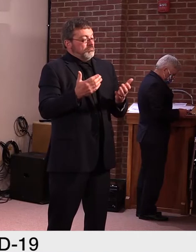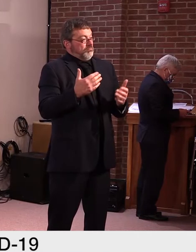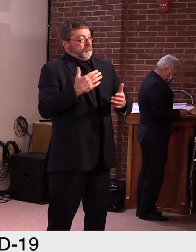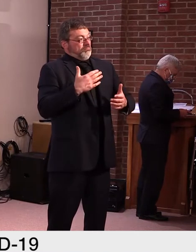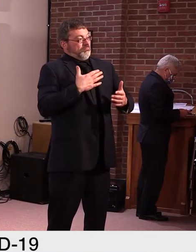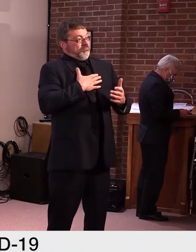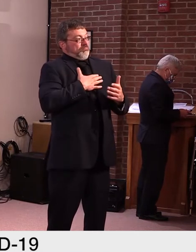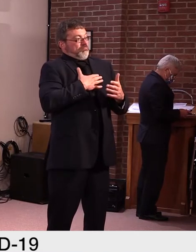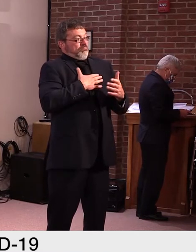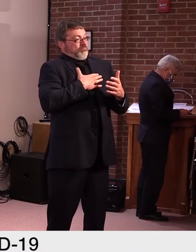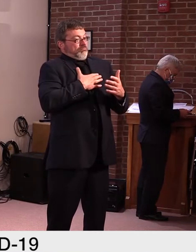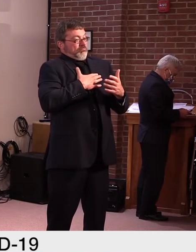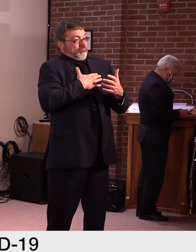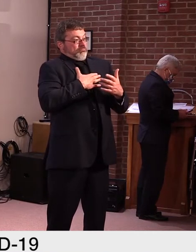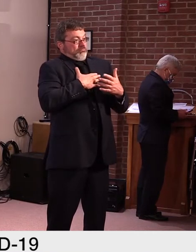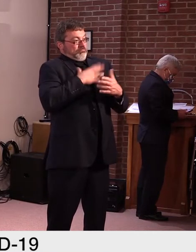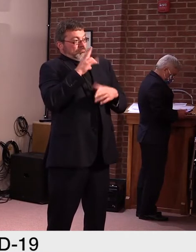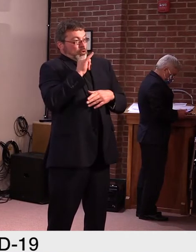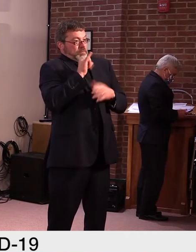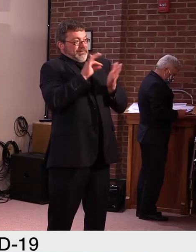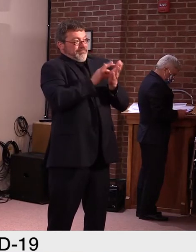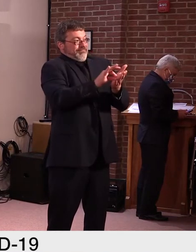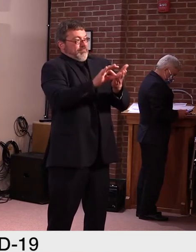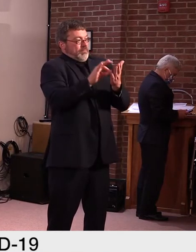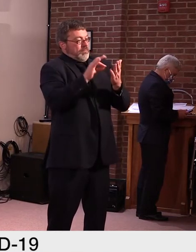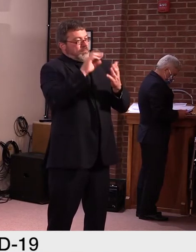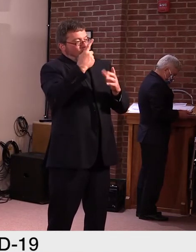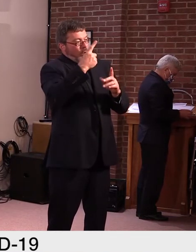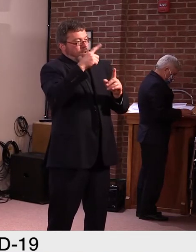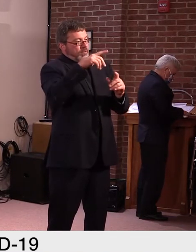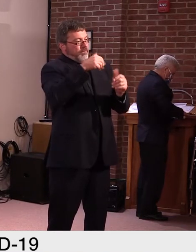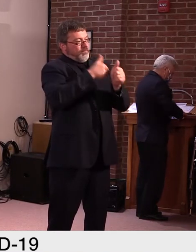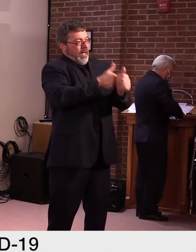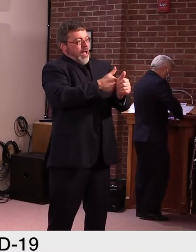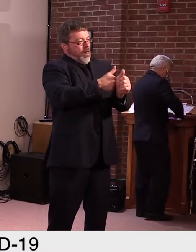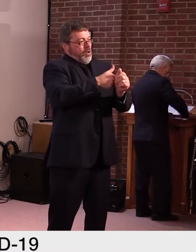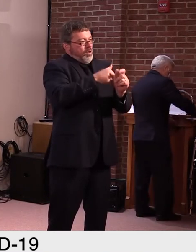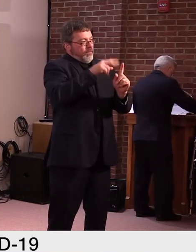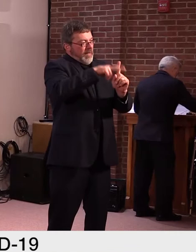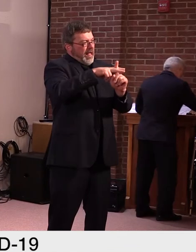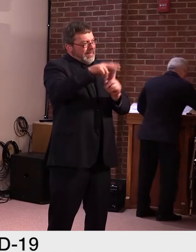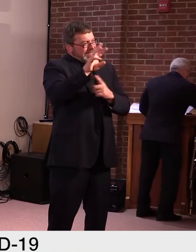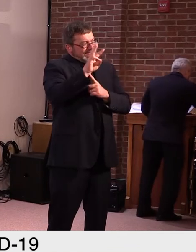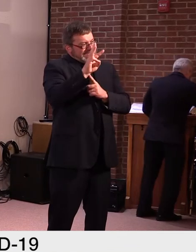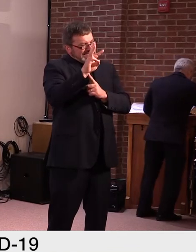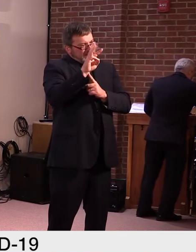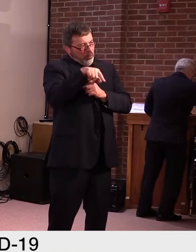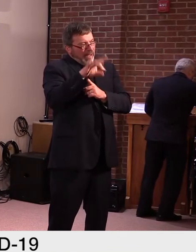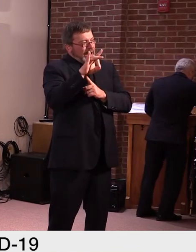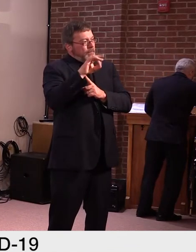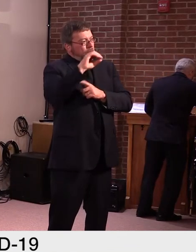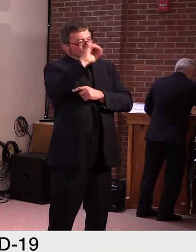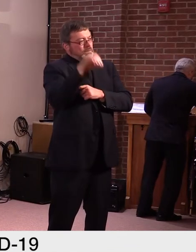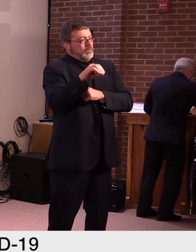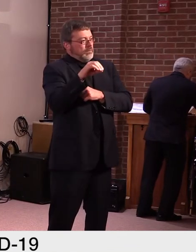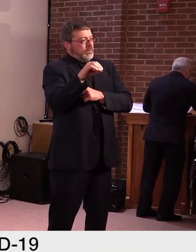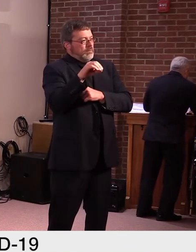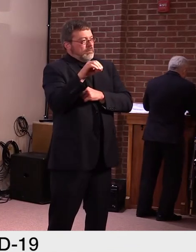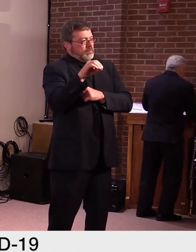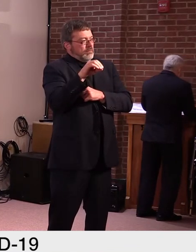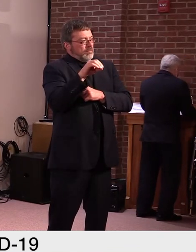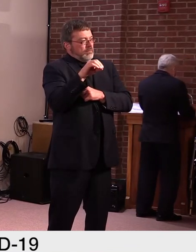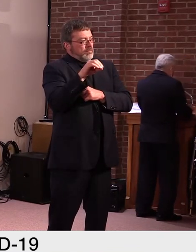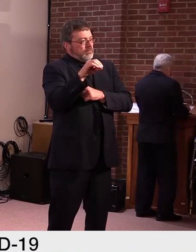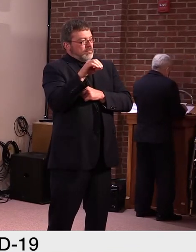there is, uh, only 4.8% of the, the, um,